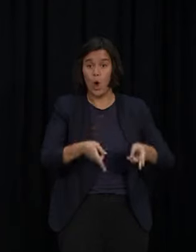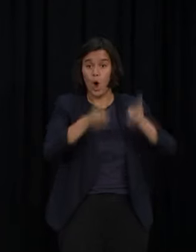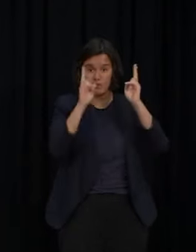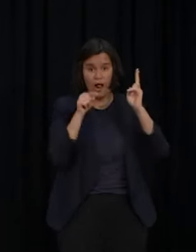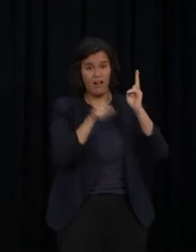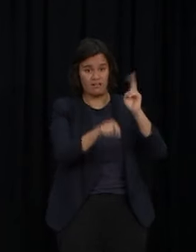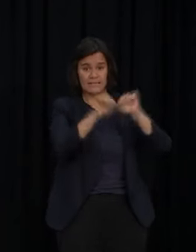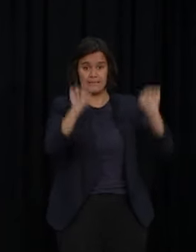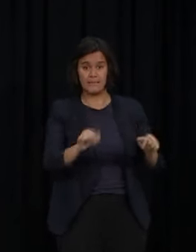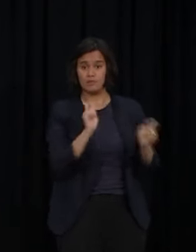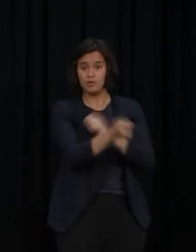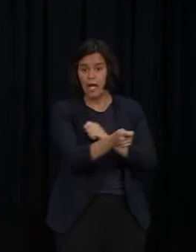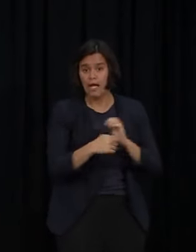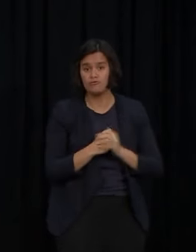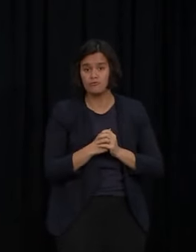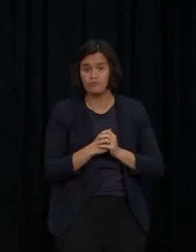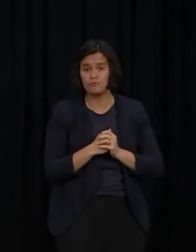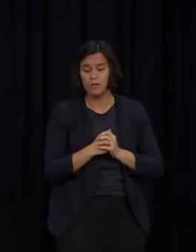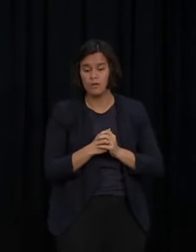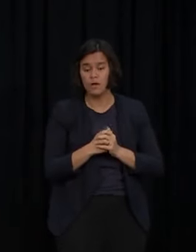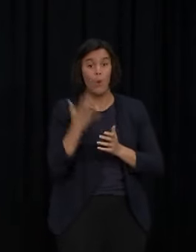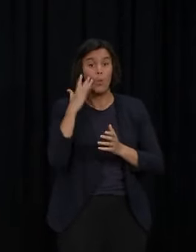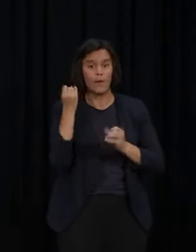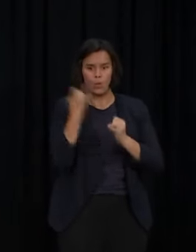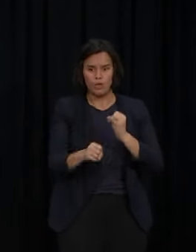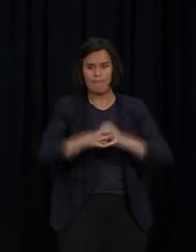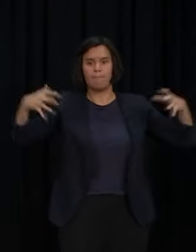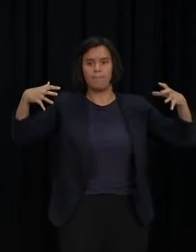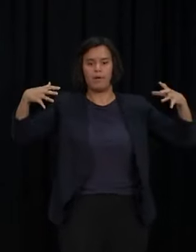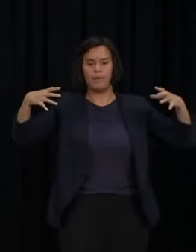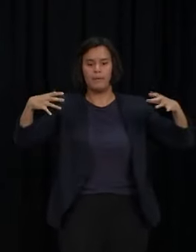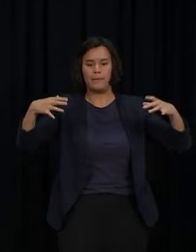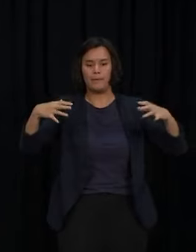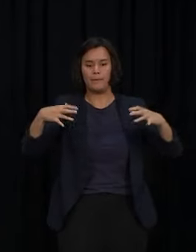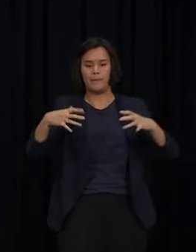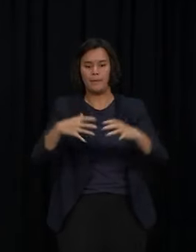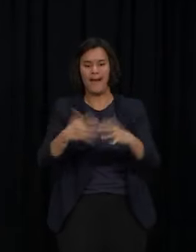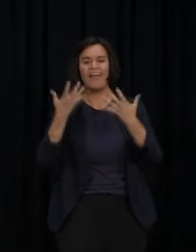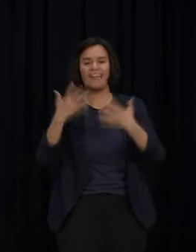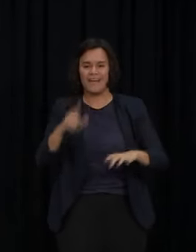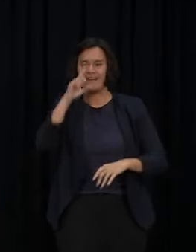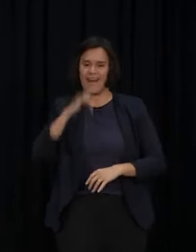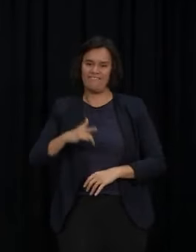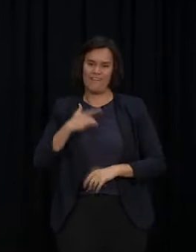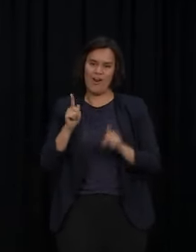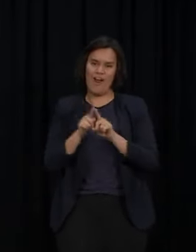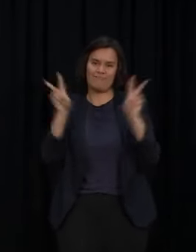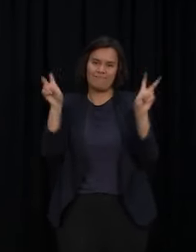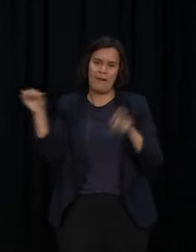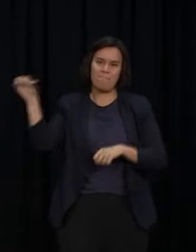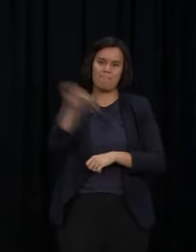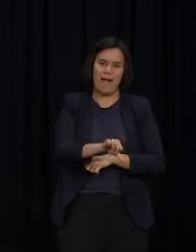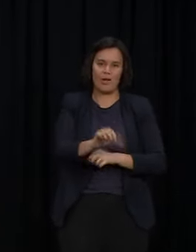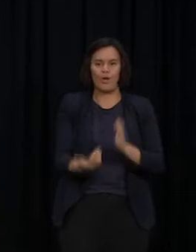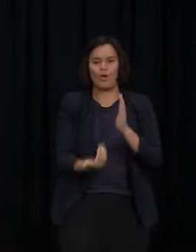dramatically. And as we reach that peak and start to come down, we can start to move towards a life that feels a little more like a new normal